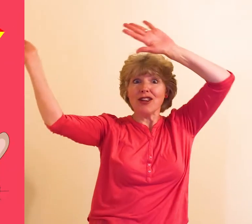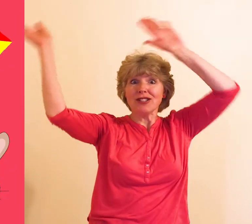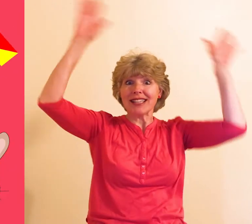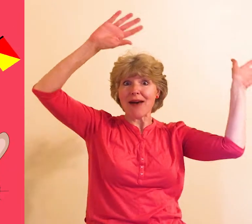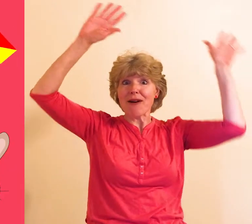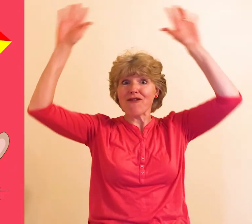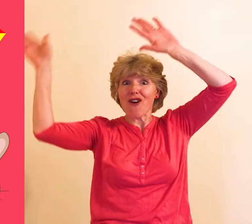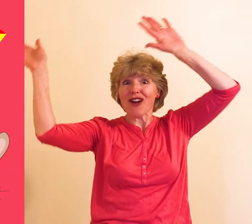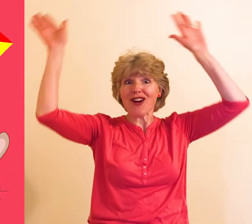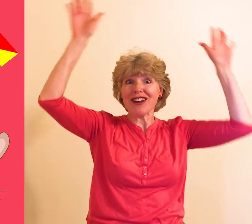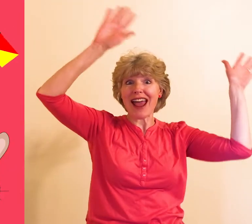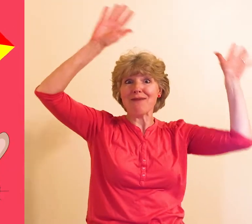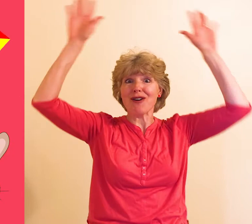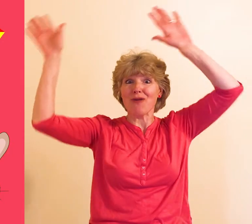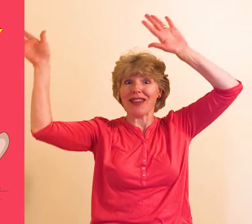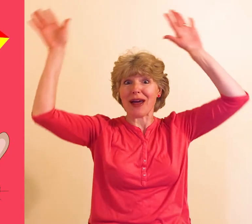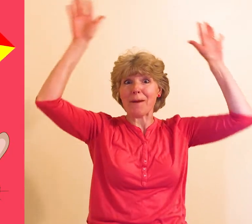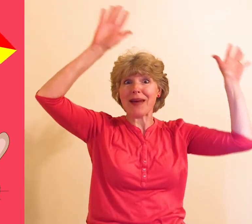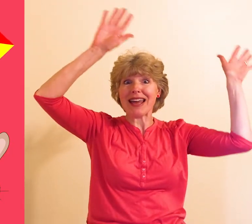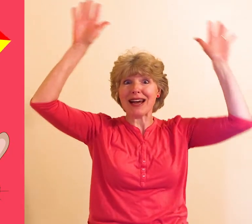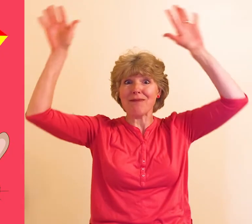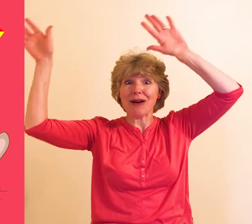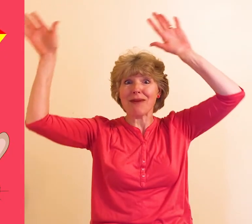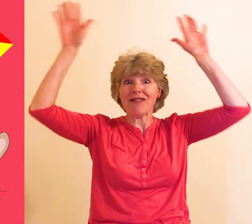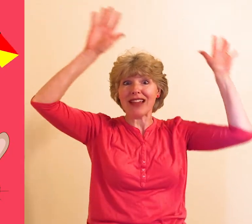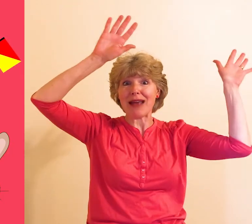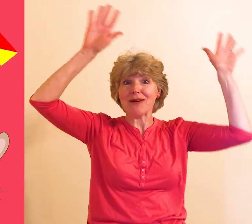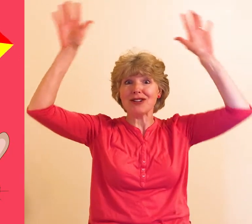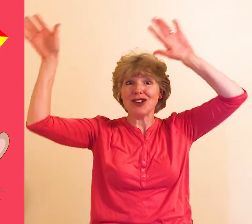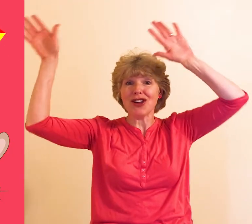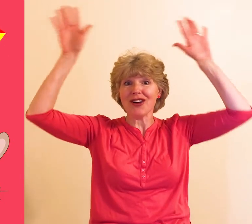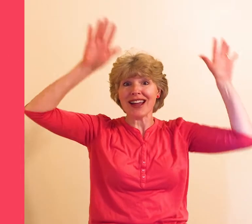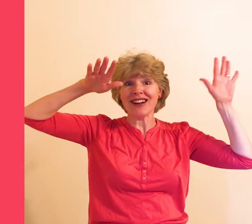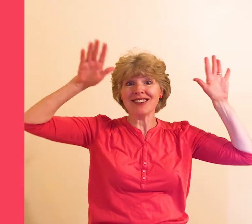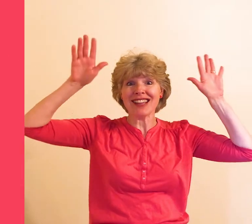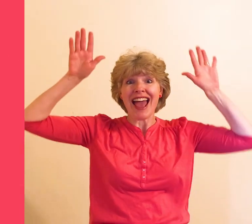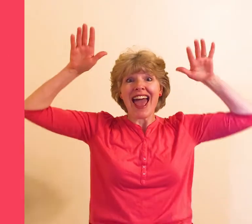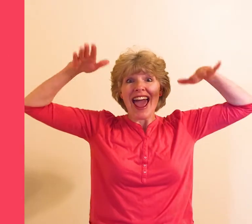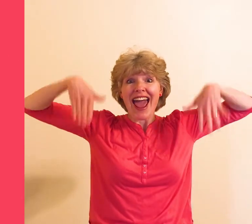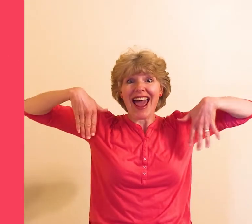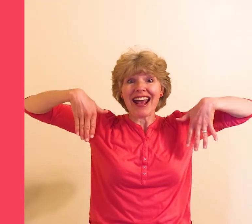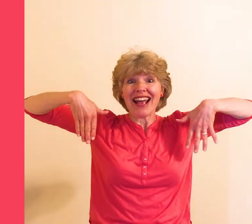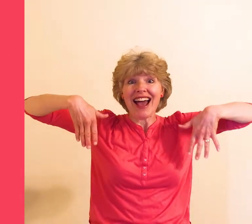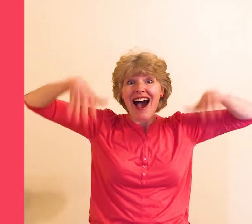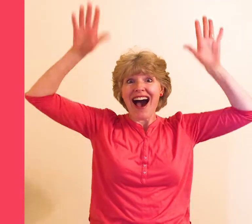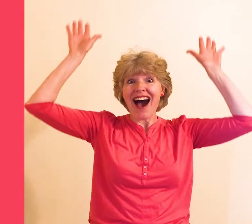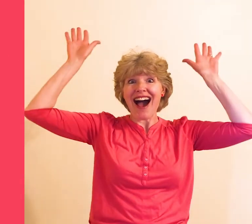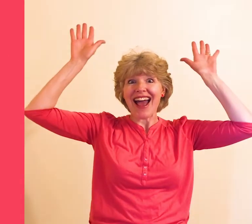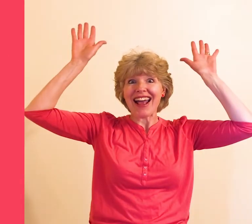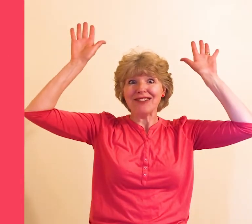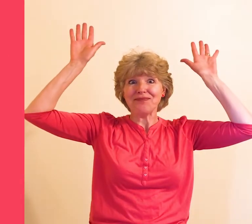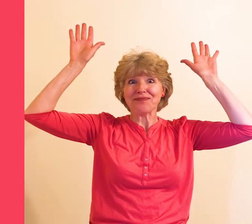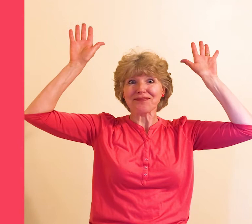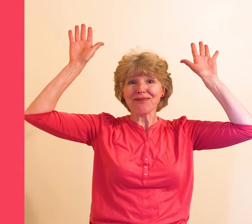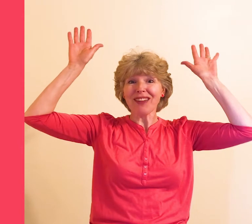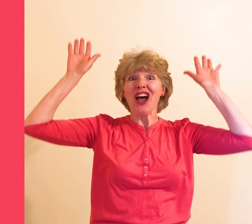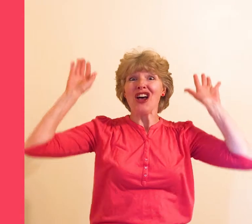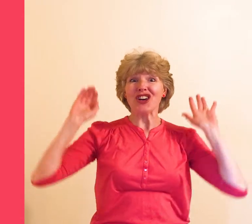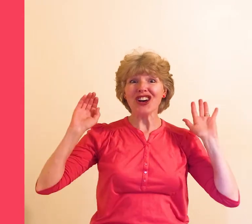you semaphore your neighbor with a minimum of labor do your ears hang high good